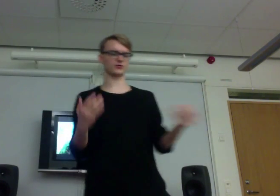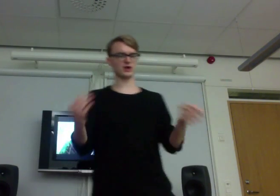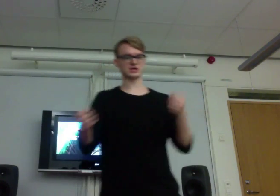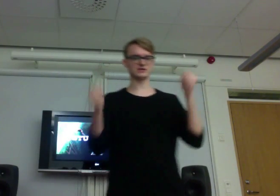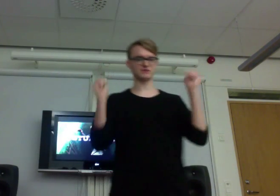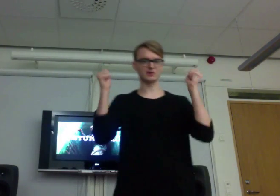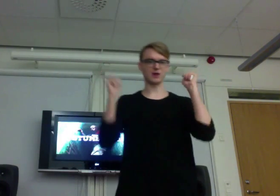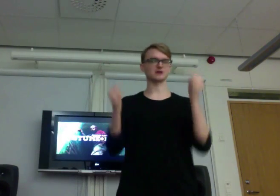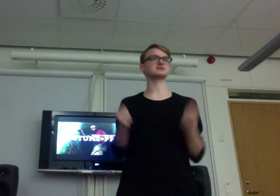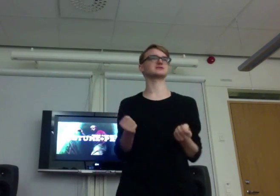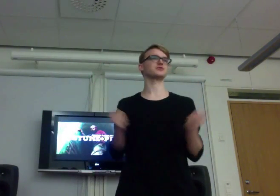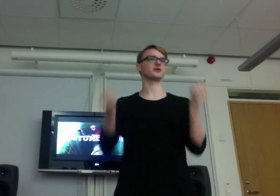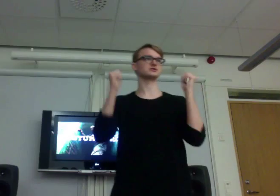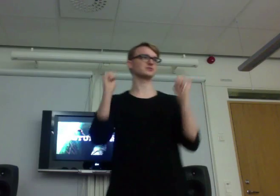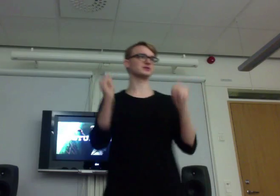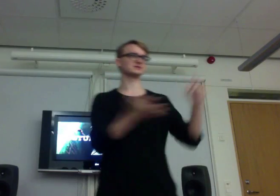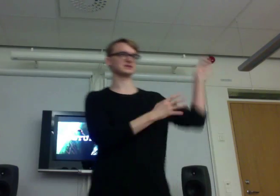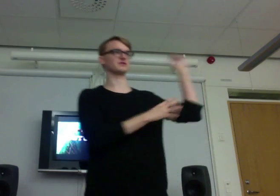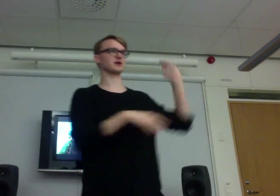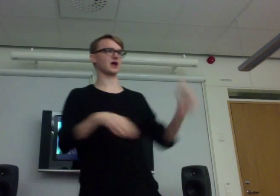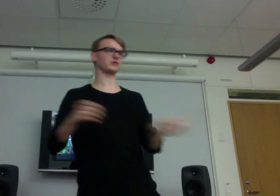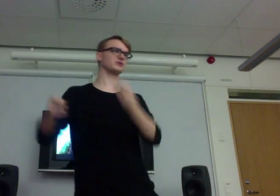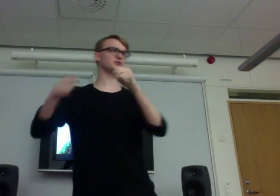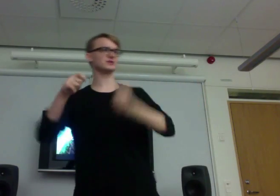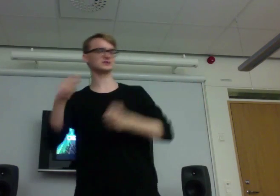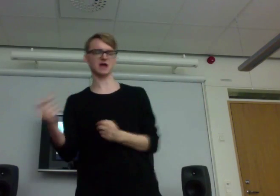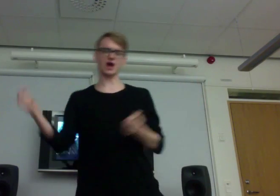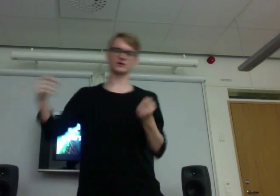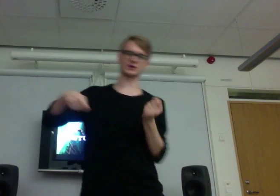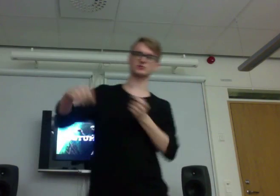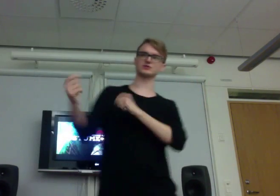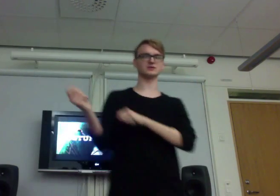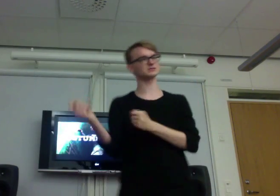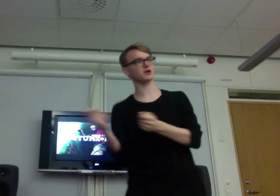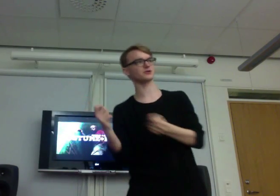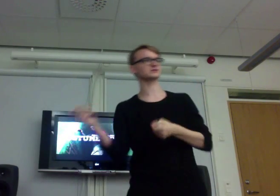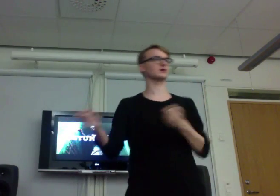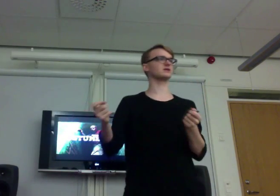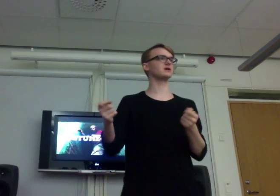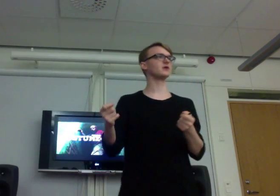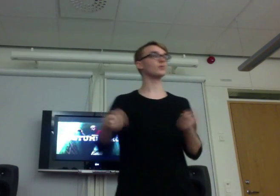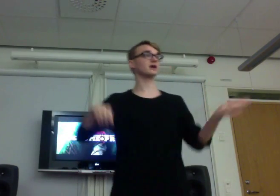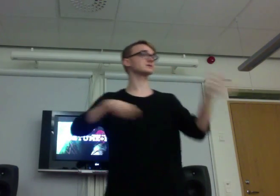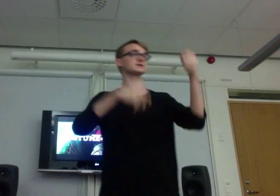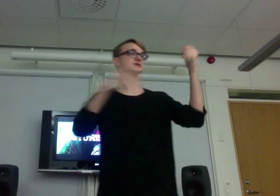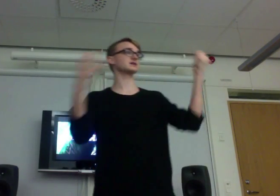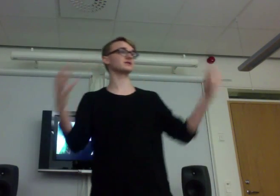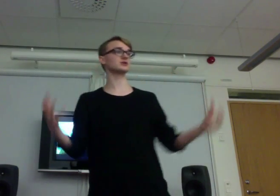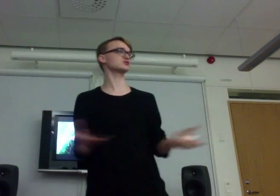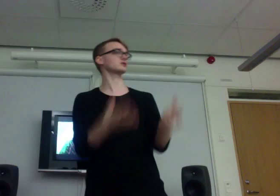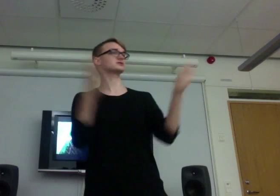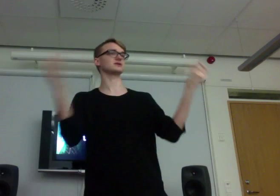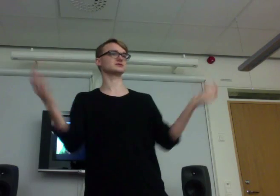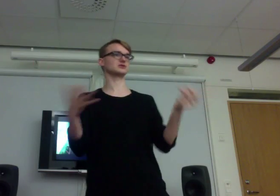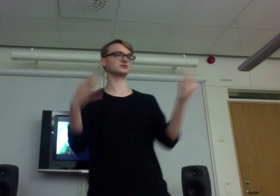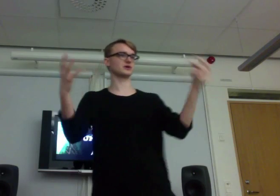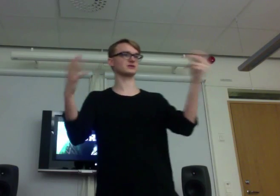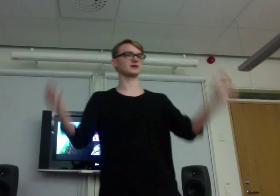evil monks who worship this evil god, we will do this. Ah, can't we do this plot as well? While sitting and constructing your